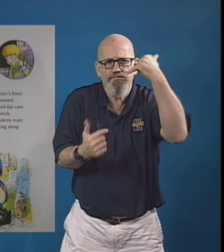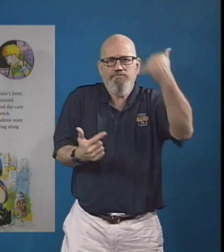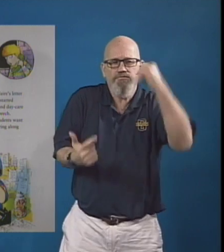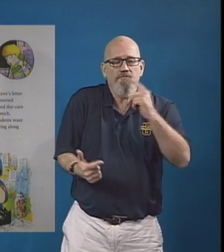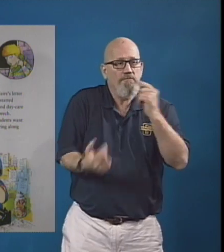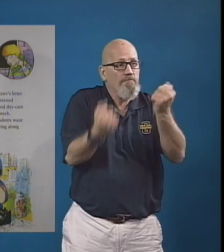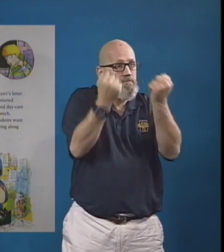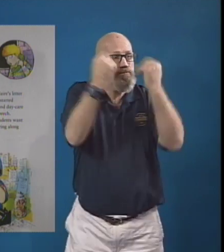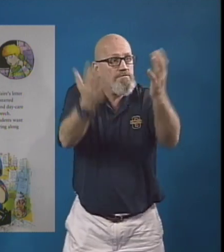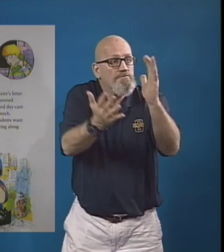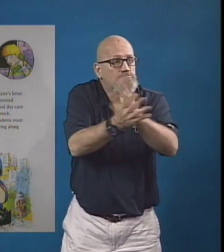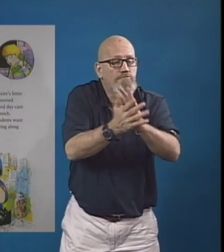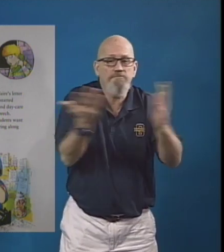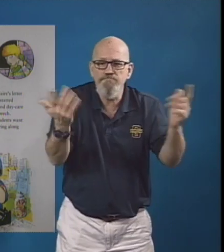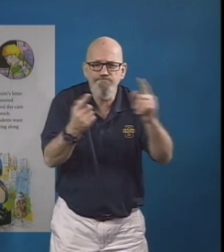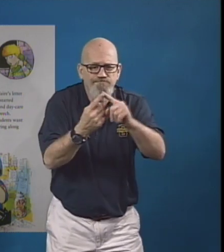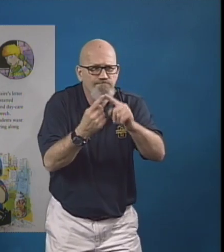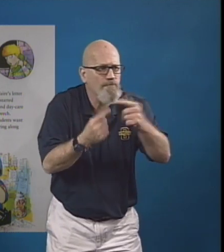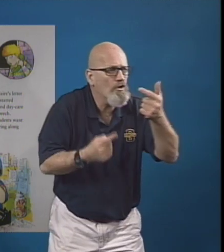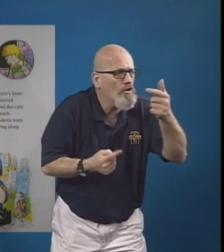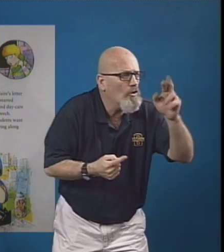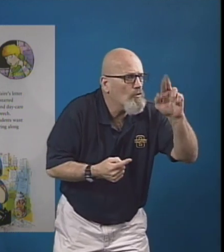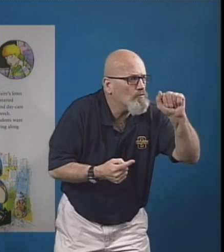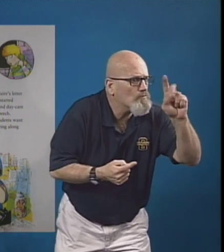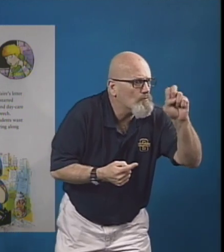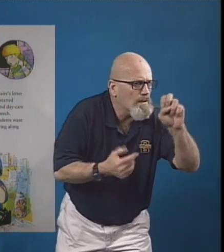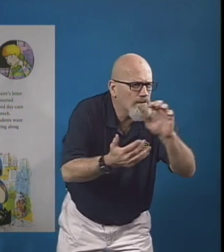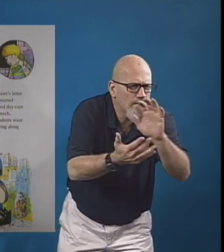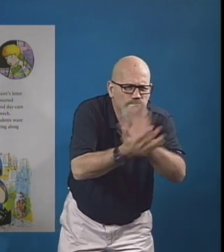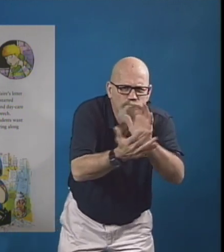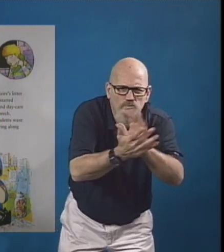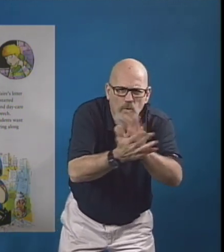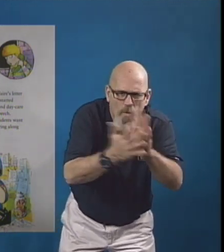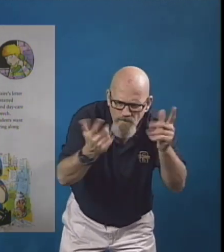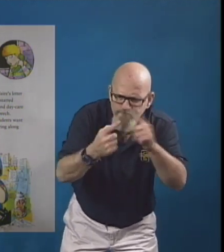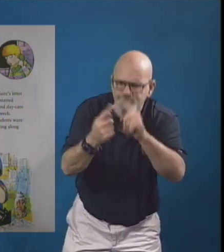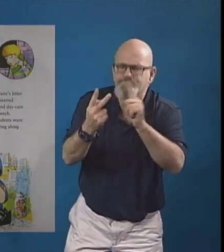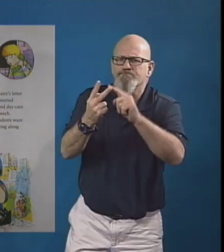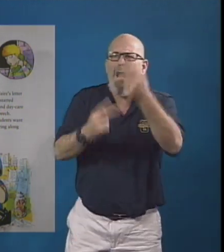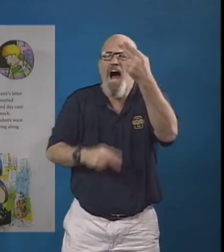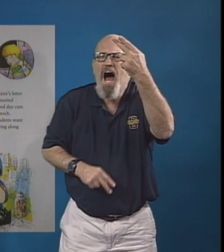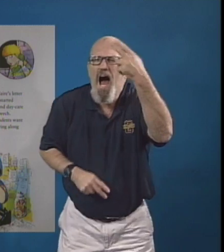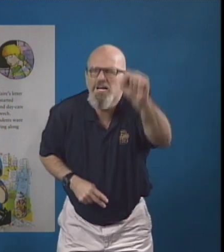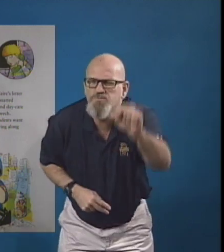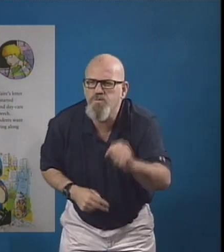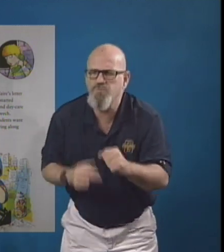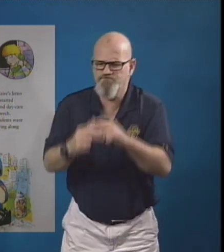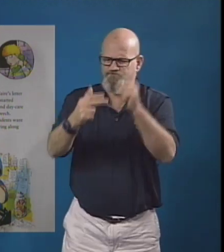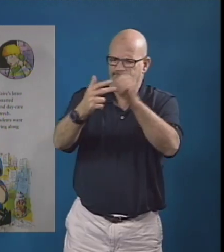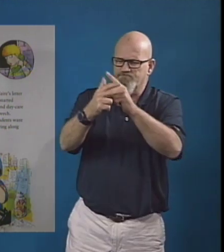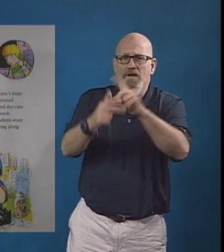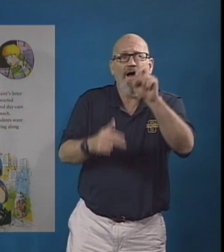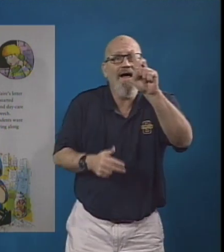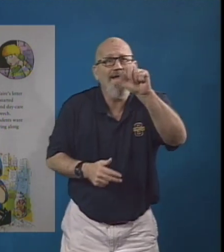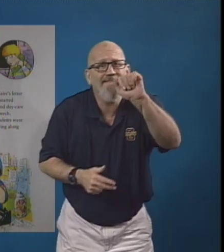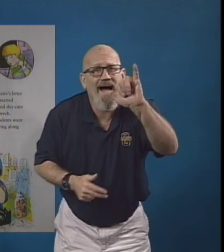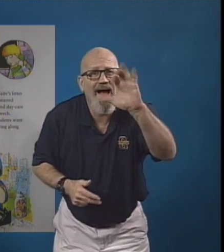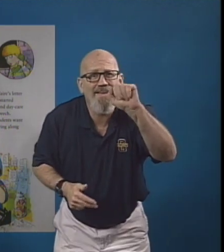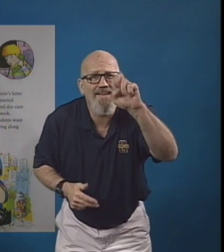Officer Buckle was thumbtacking Claire's letter to his bulletin board when the phones started ringing. Grade schools, high